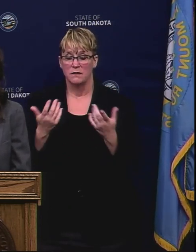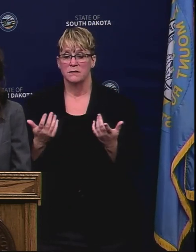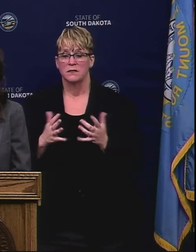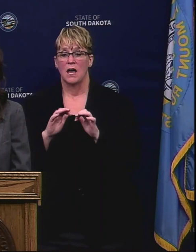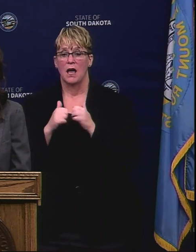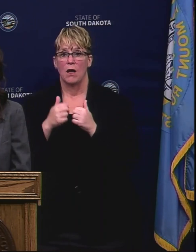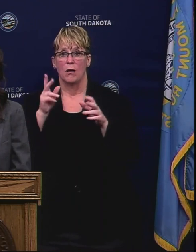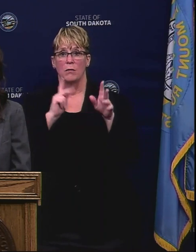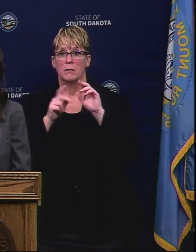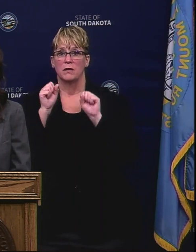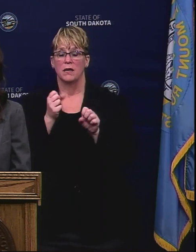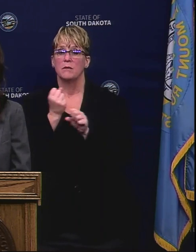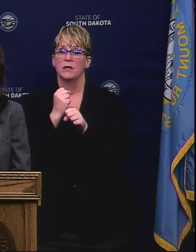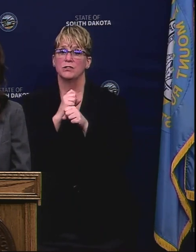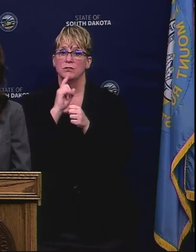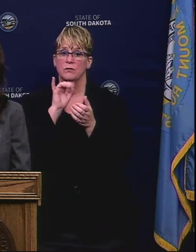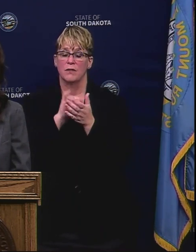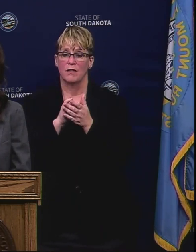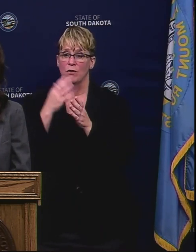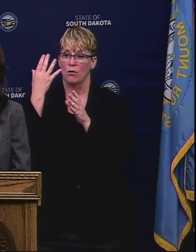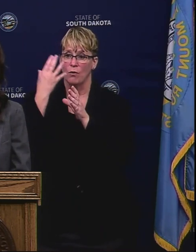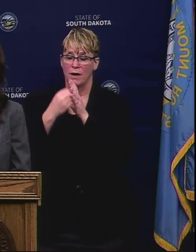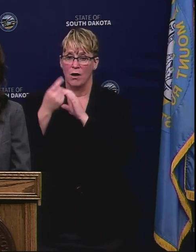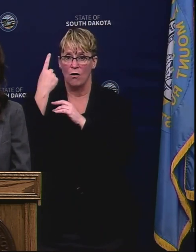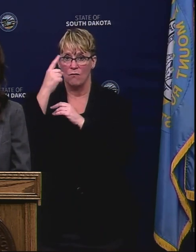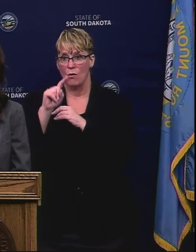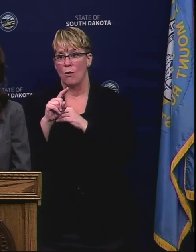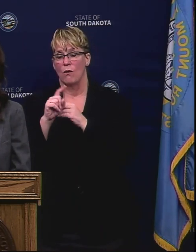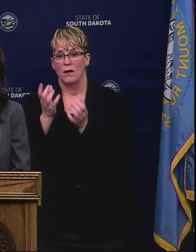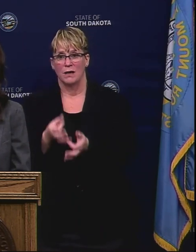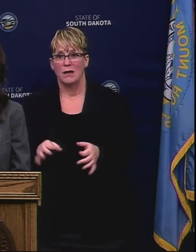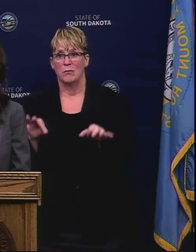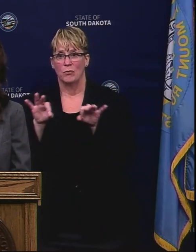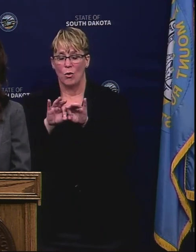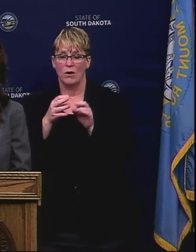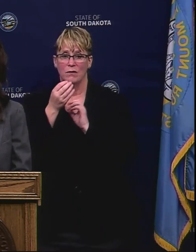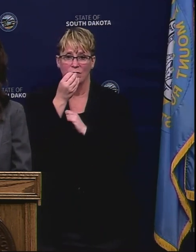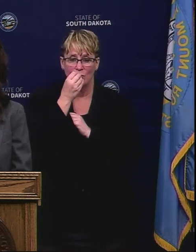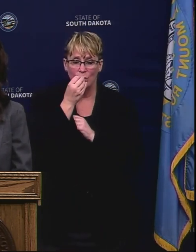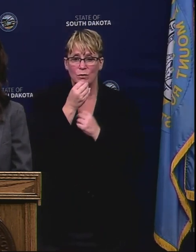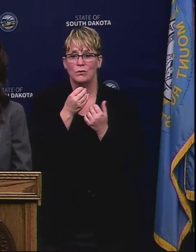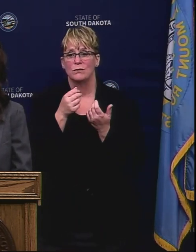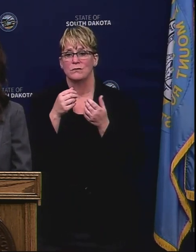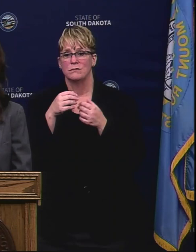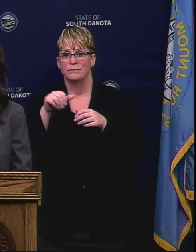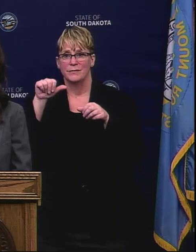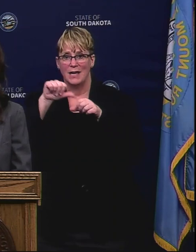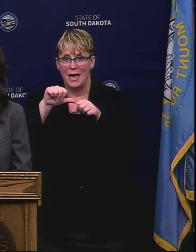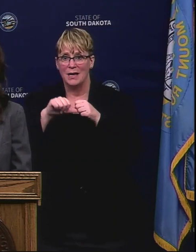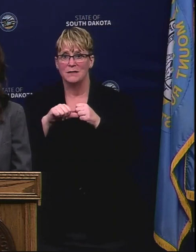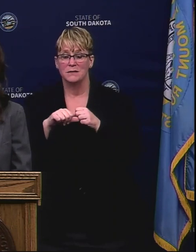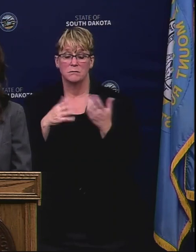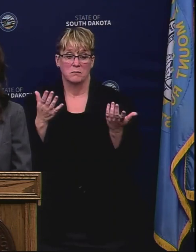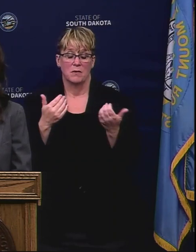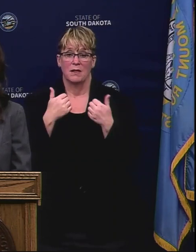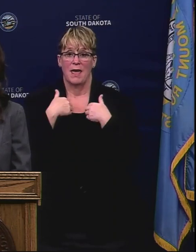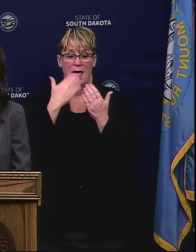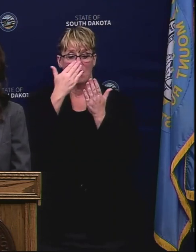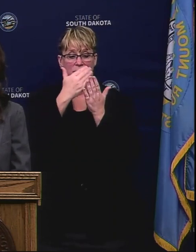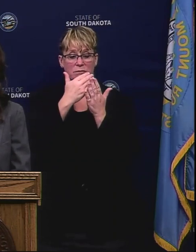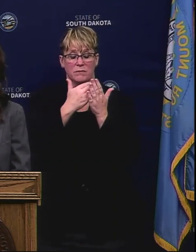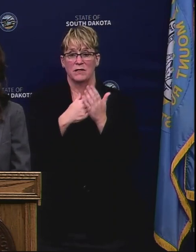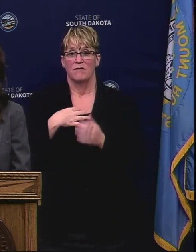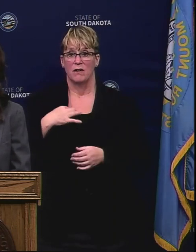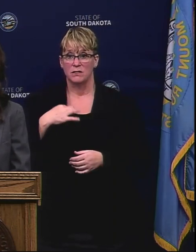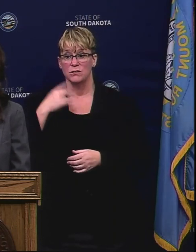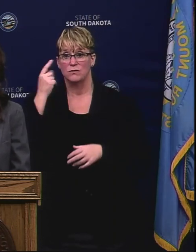how they can make sure that they're only going out for essential trips. There's also connections on that website of volunteers who'd be willing to run some of